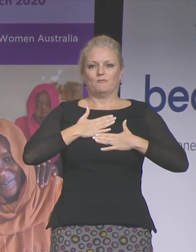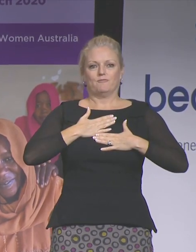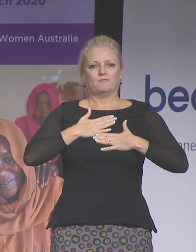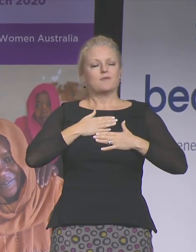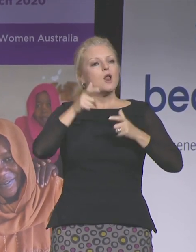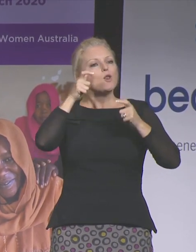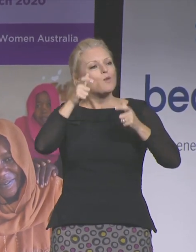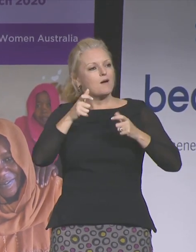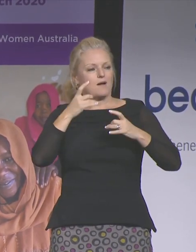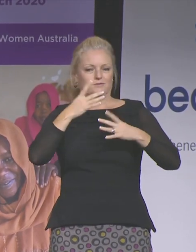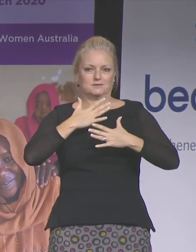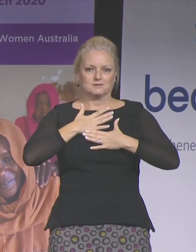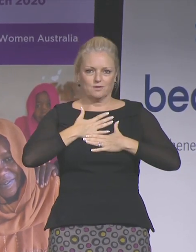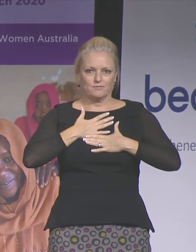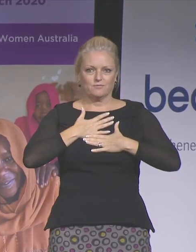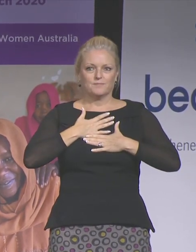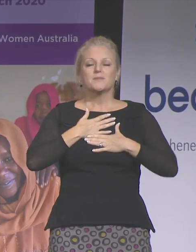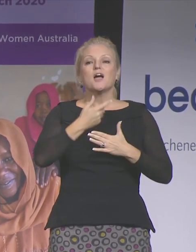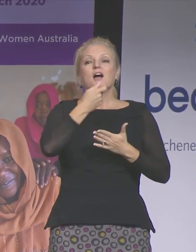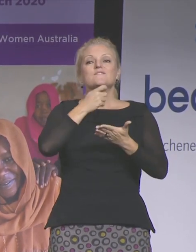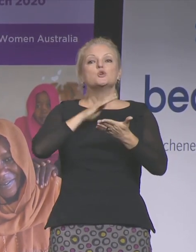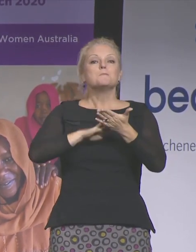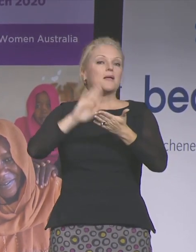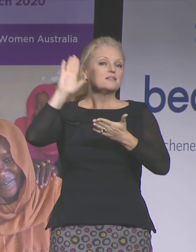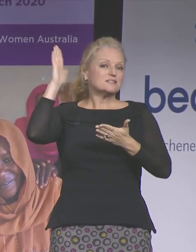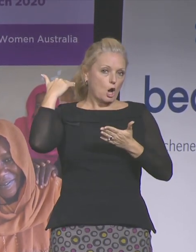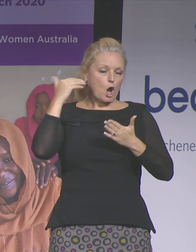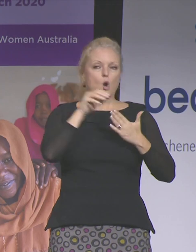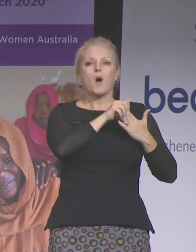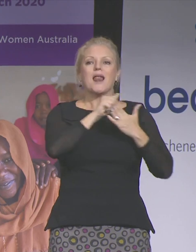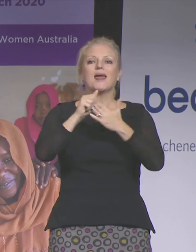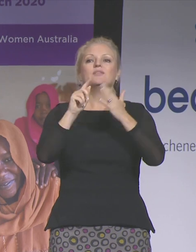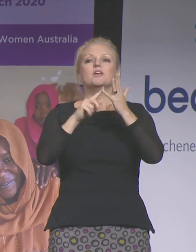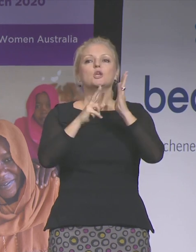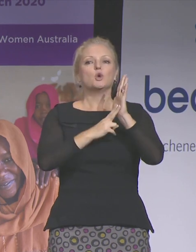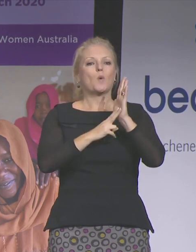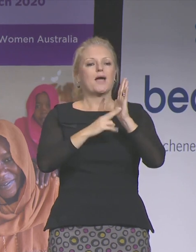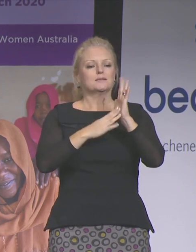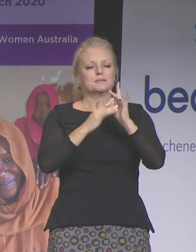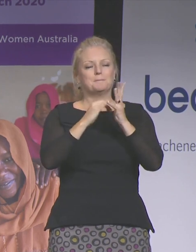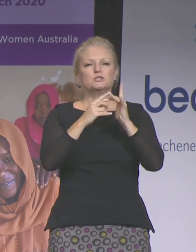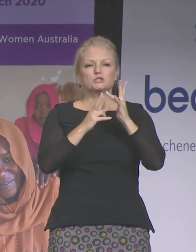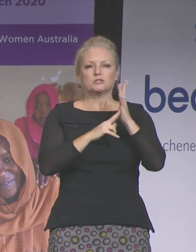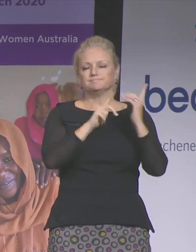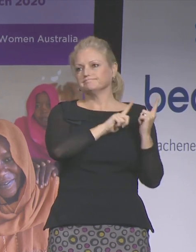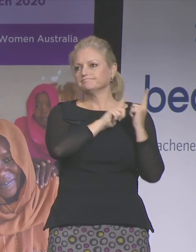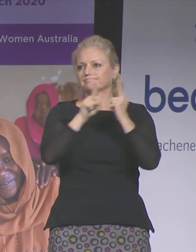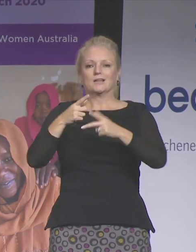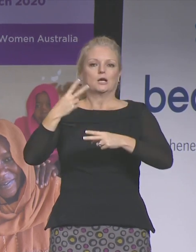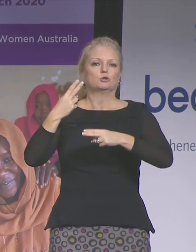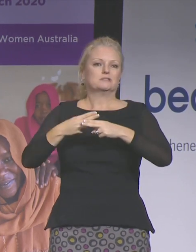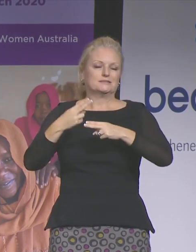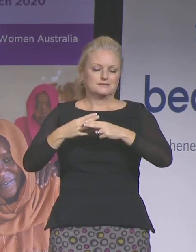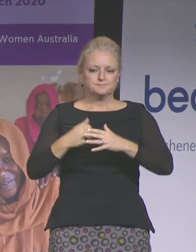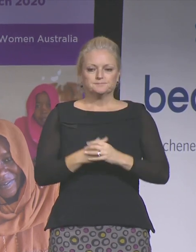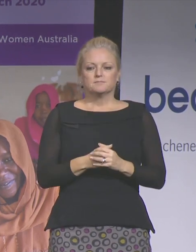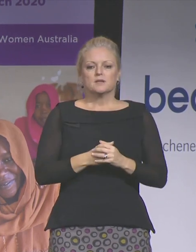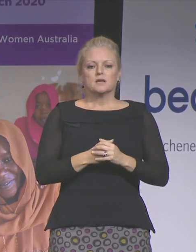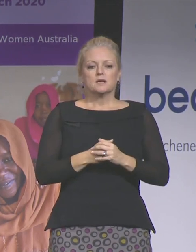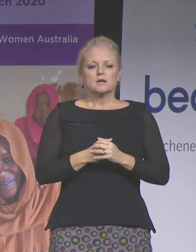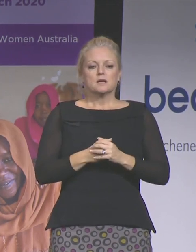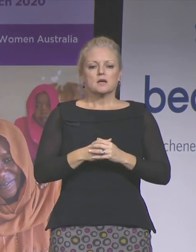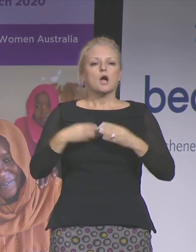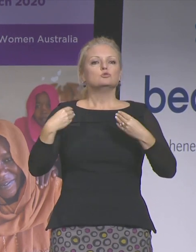Several months ago, I led the UN's mission to Greece. And I spent time in the refugee